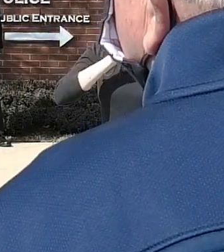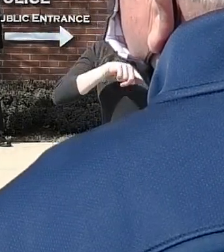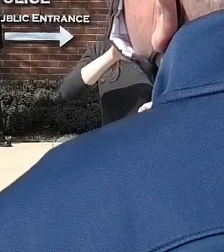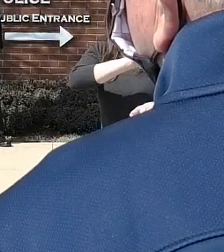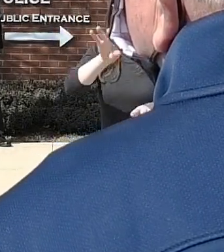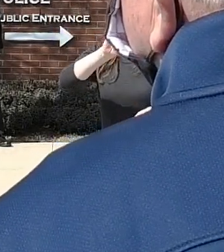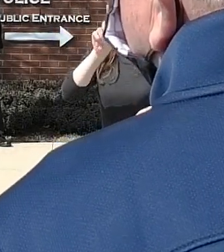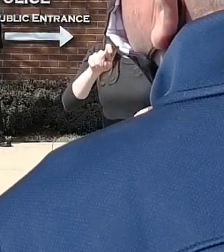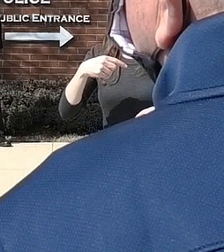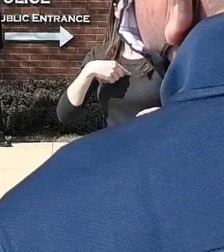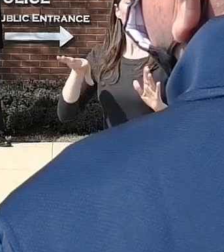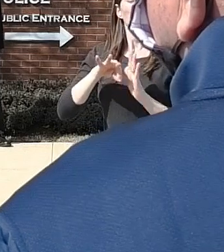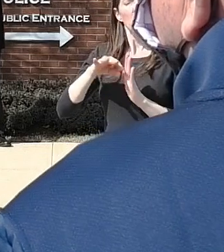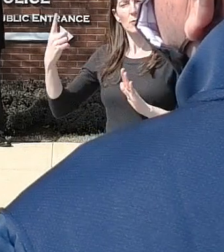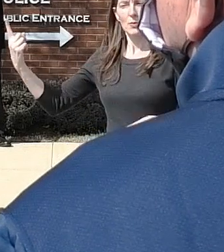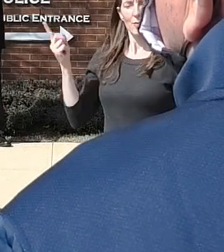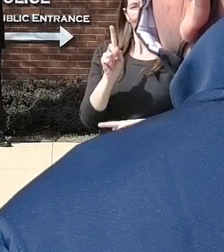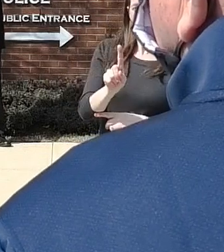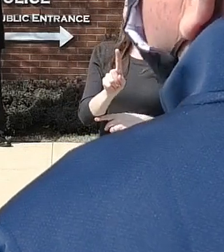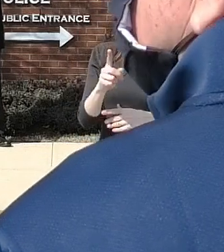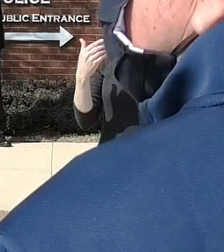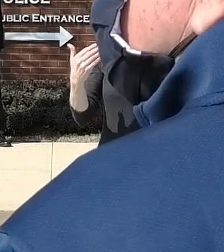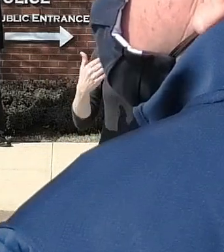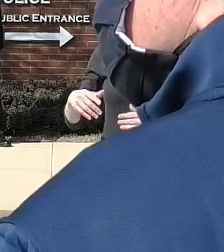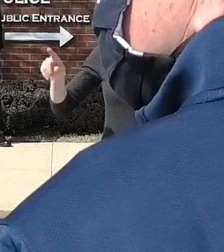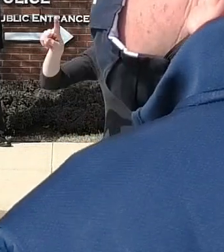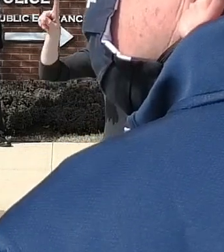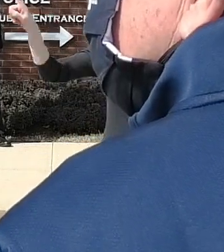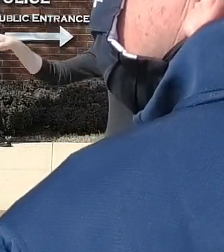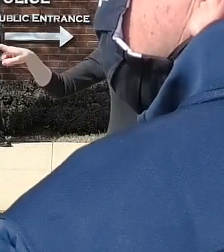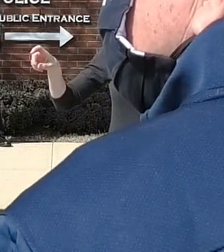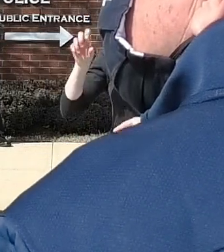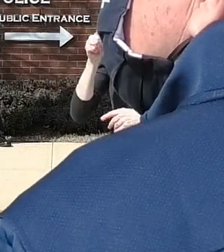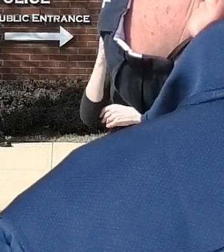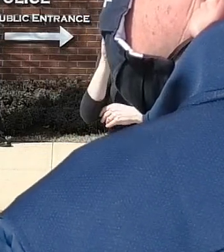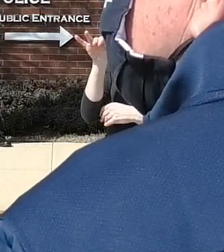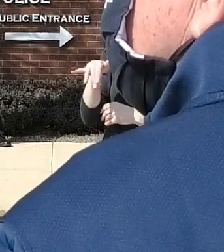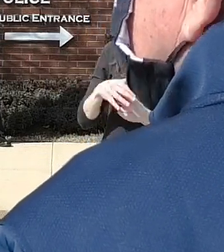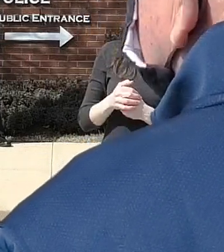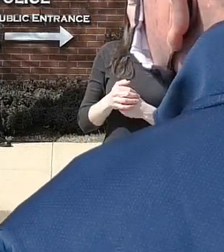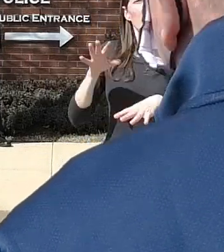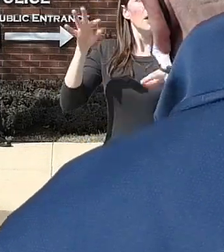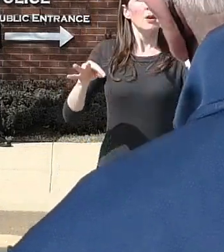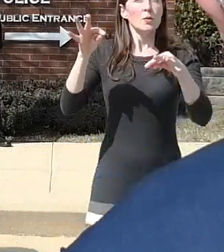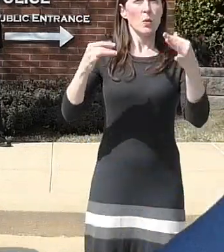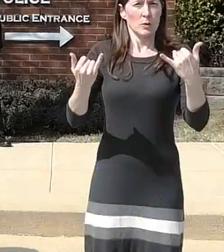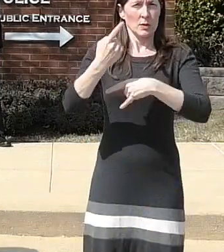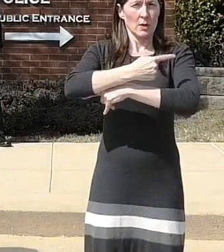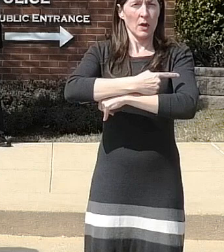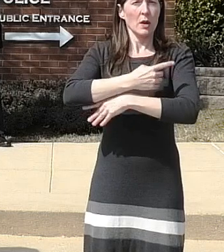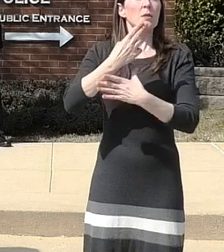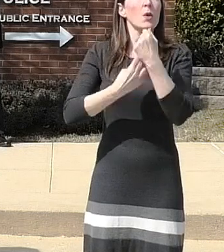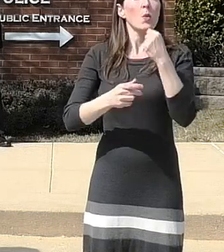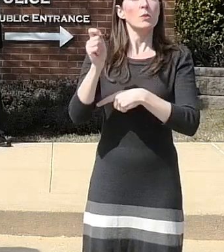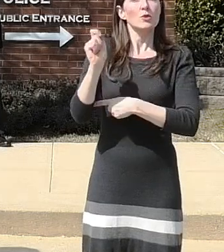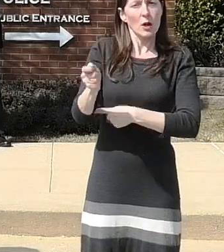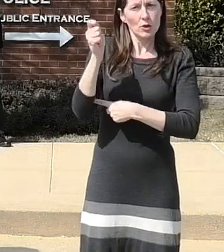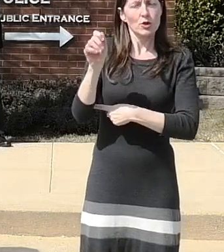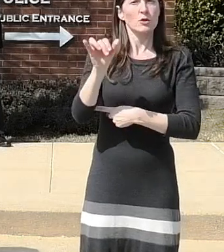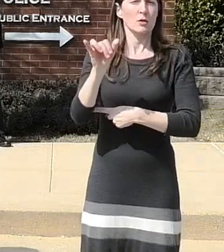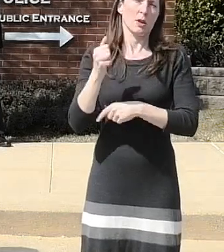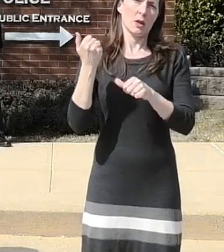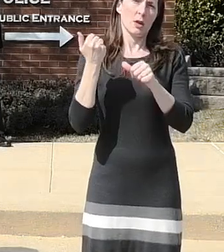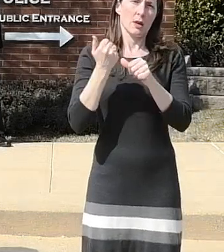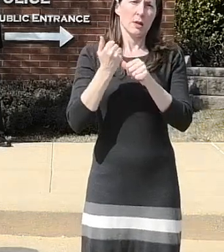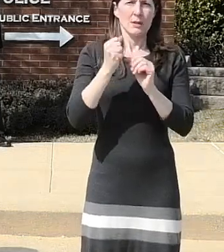so let's give it a go yes in court today both the judge and the assistant state's attorney